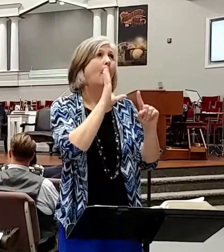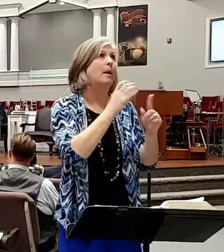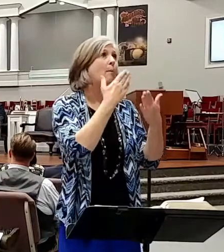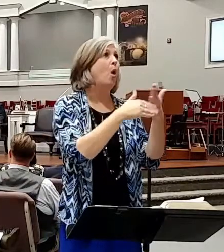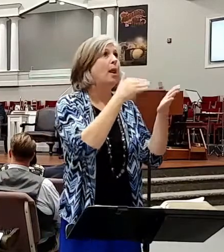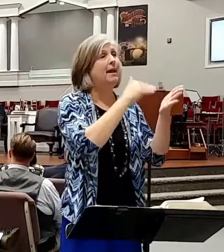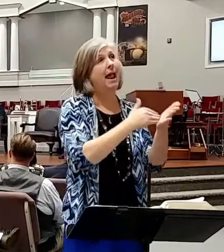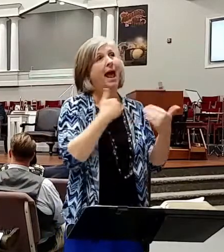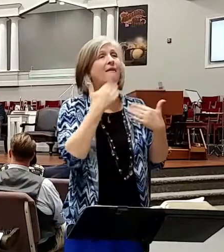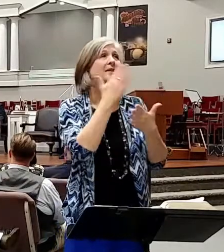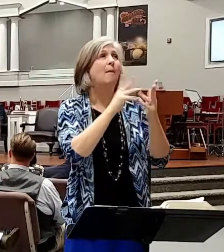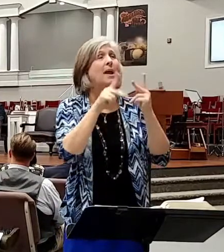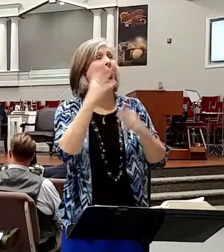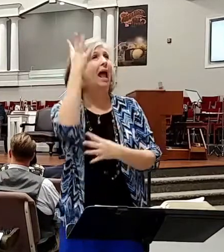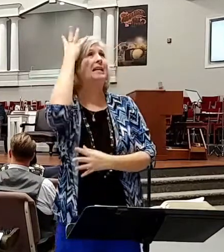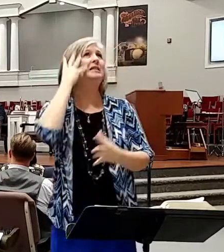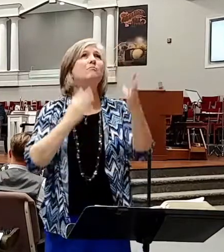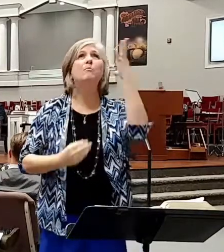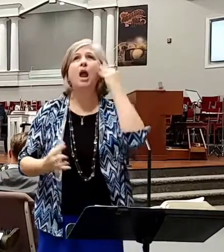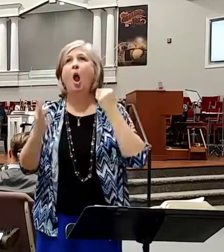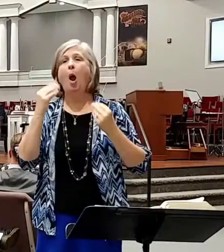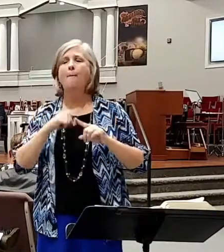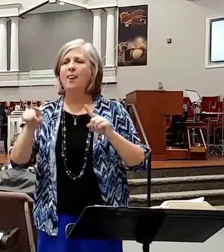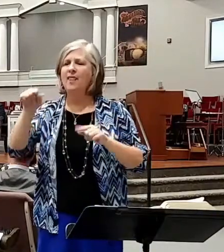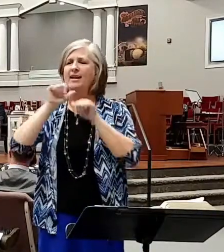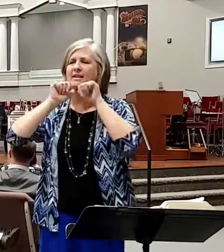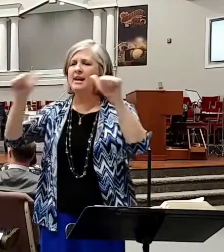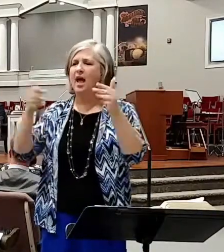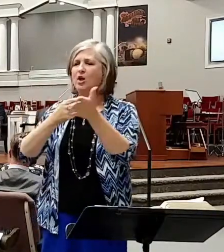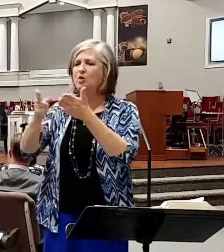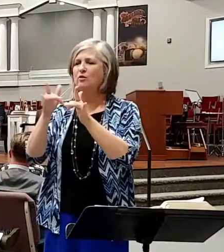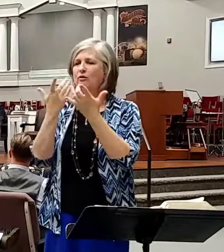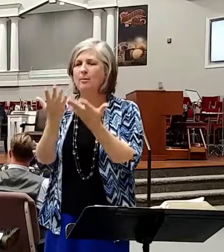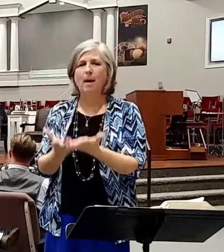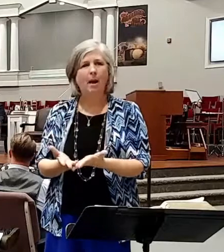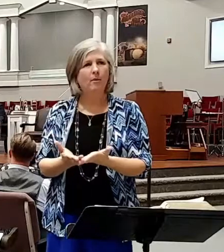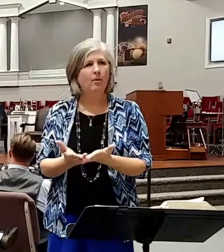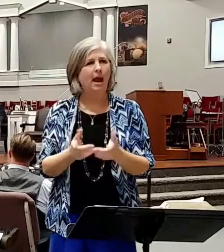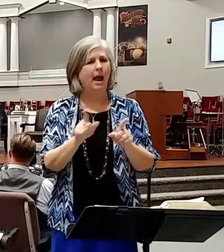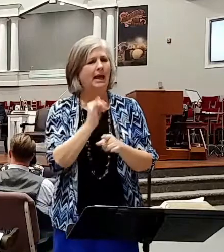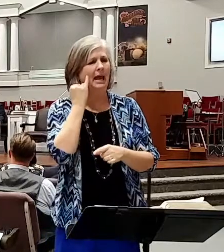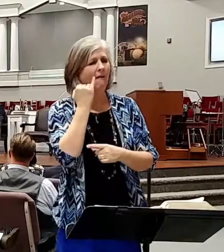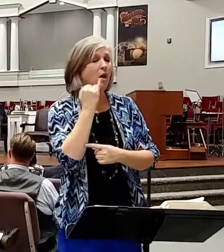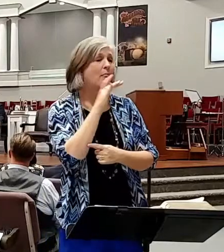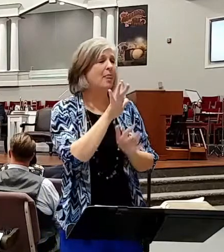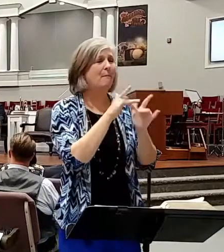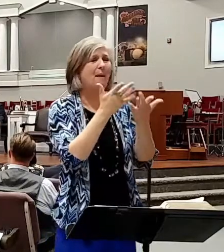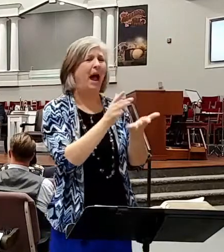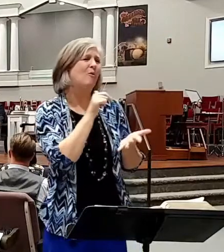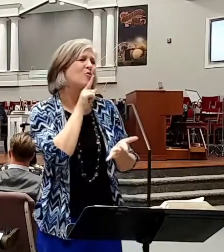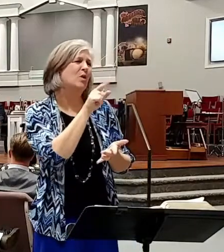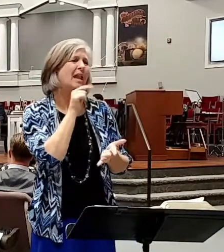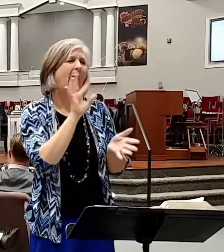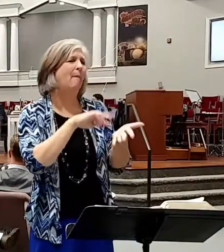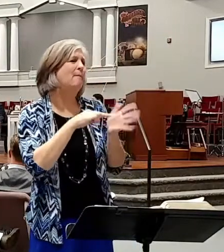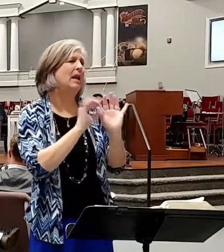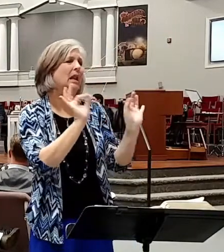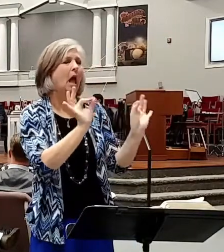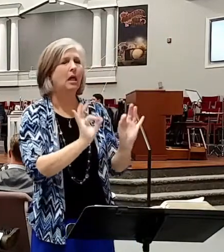kind of experience, and yet they deny the truth of Scripture as if the Bible doesn't mean anything. Some